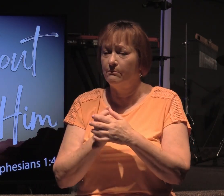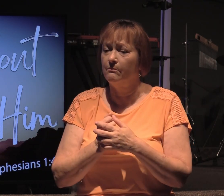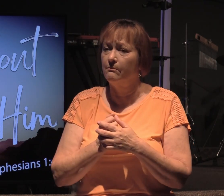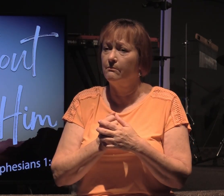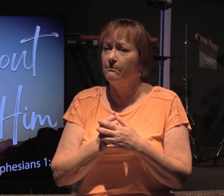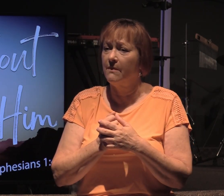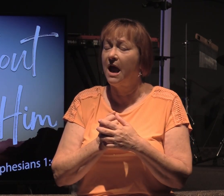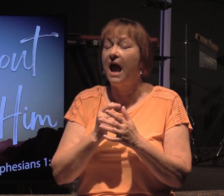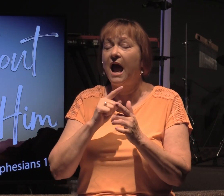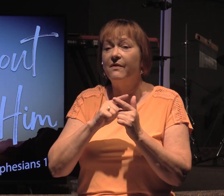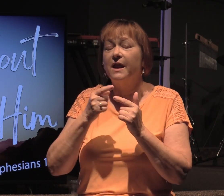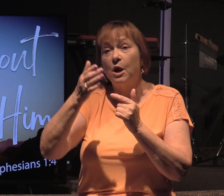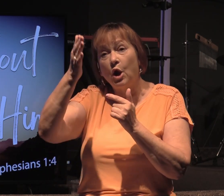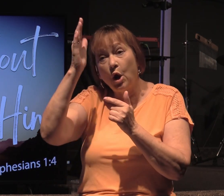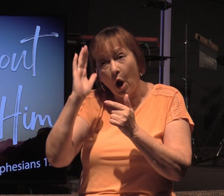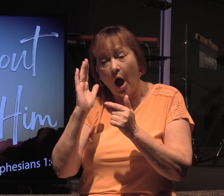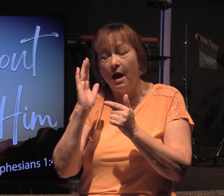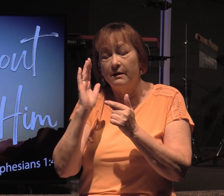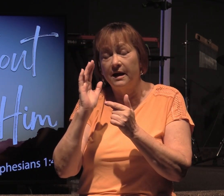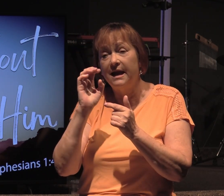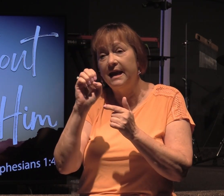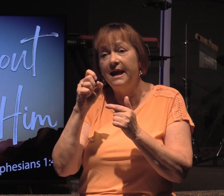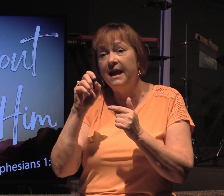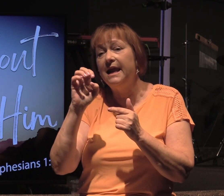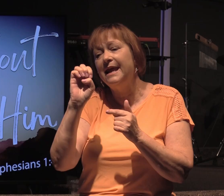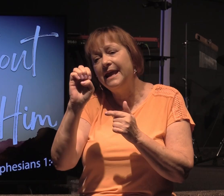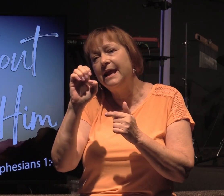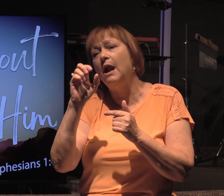And then God, Elohim,